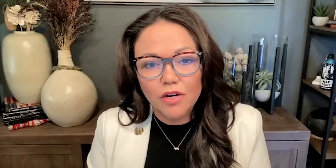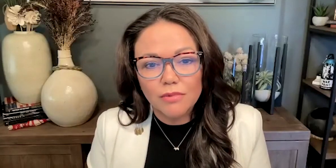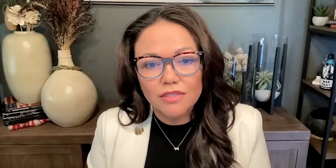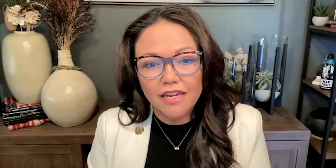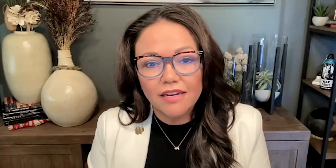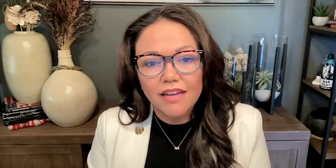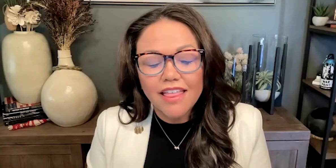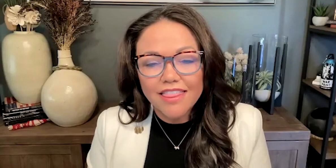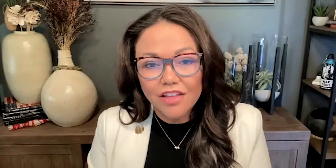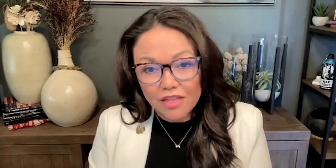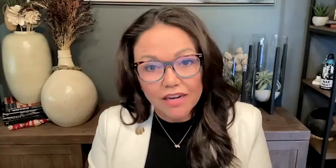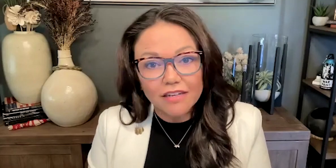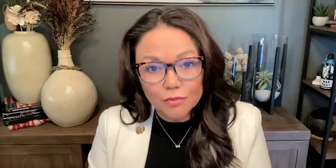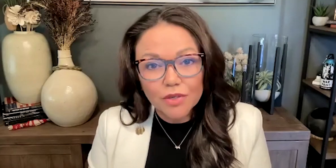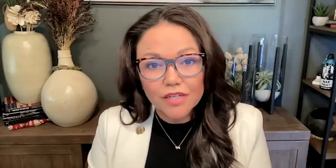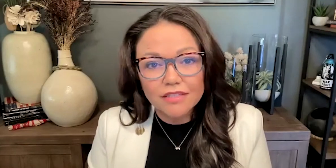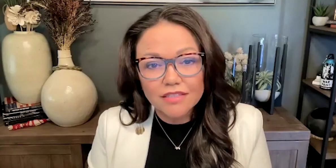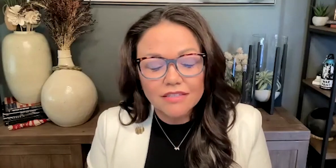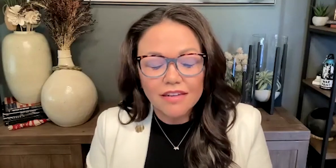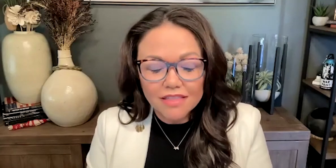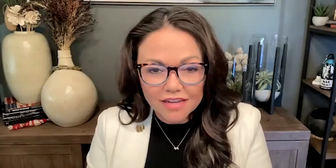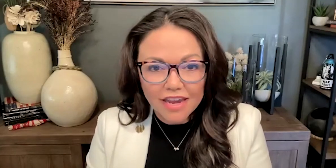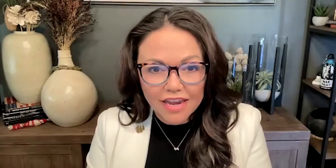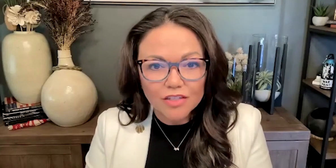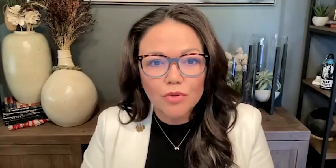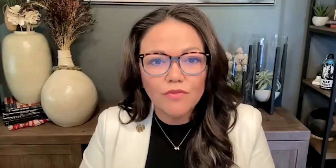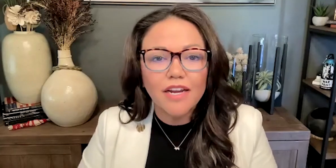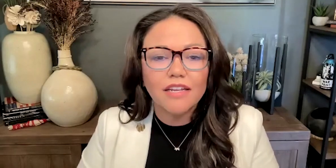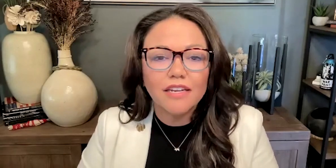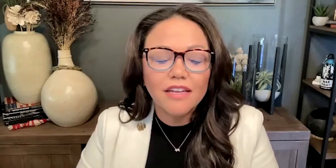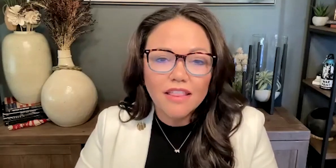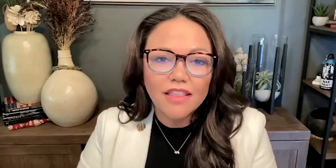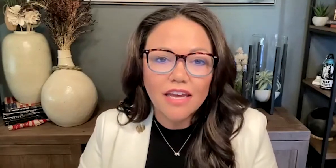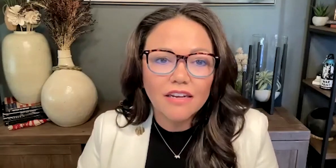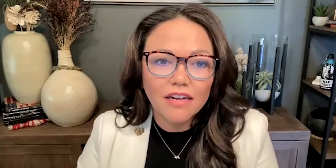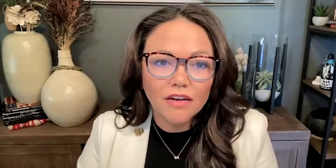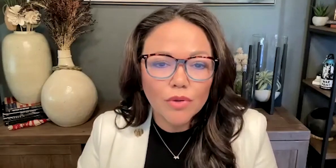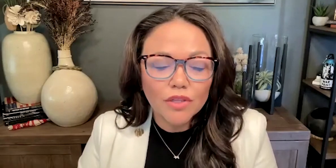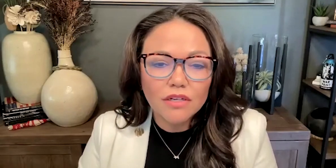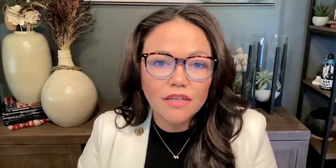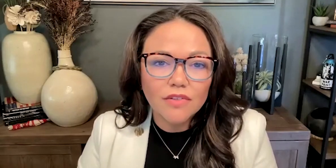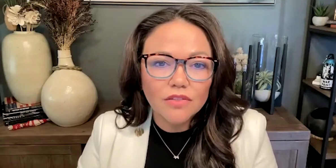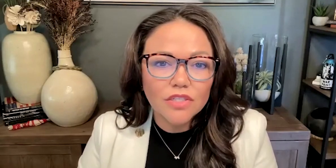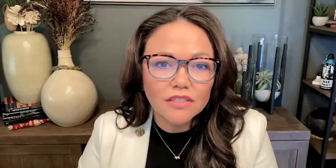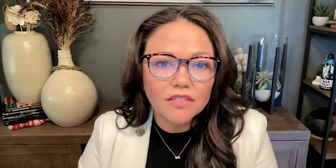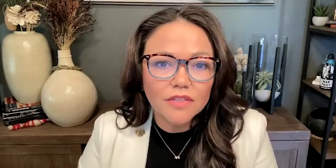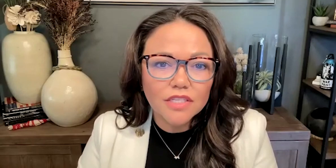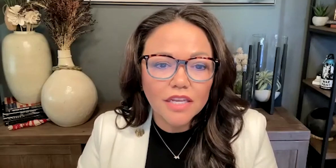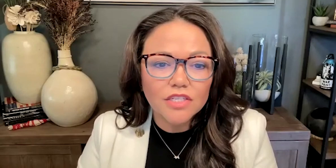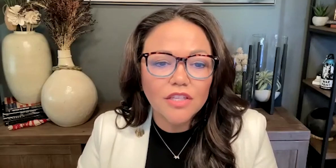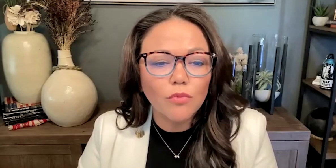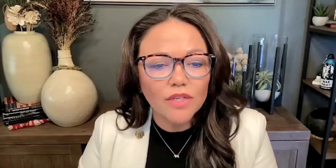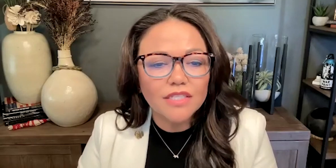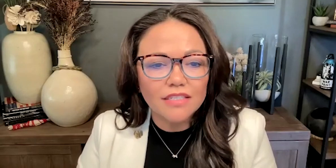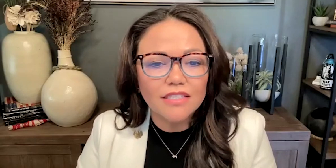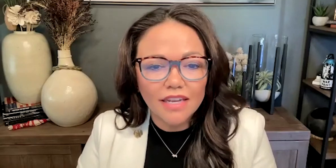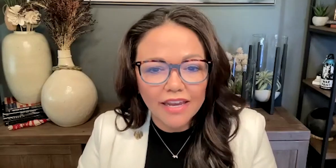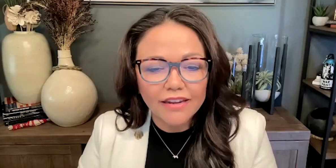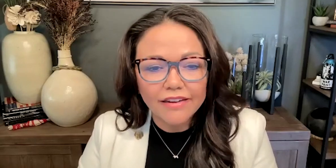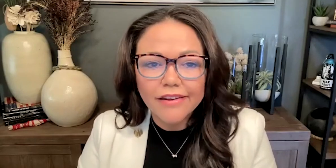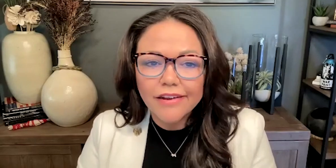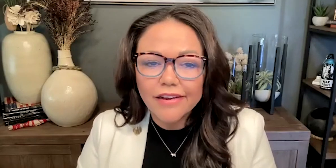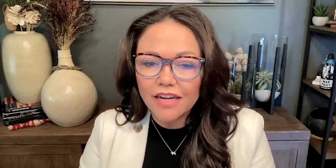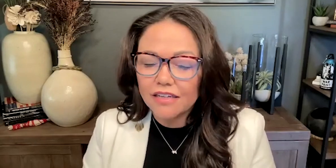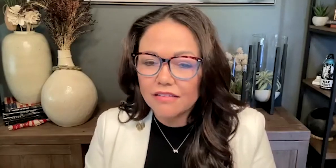on the tribal side. That experience, I think, has provided that political evolution and sophistication that we see